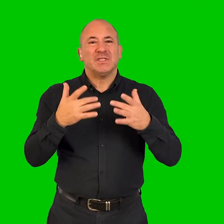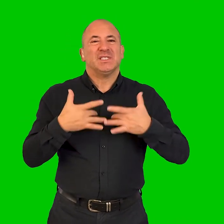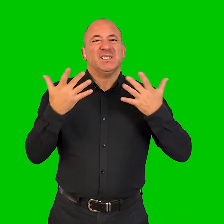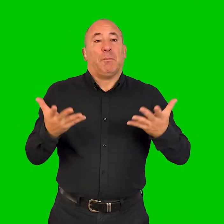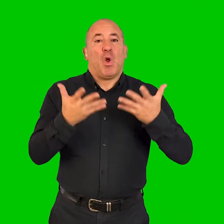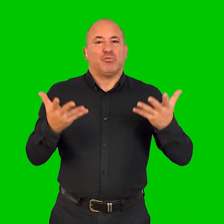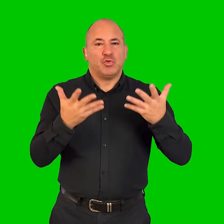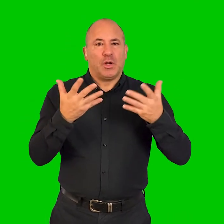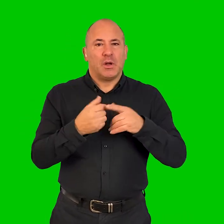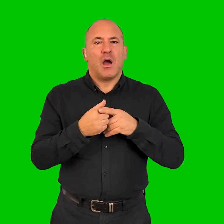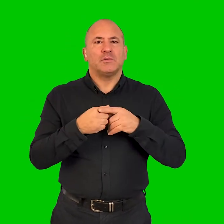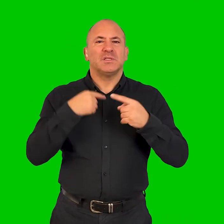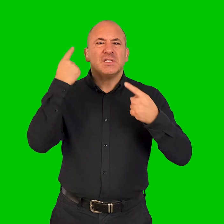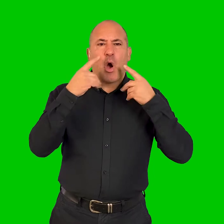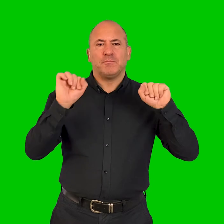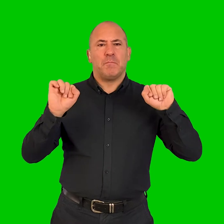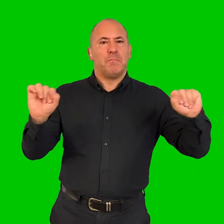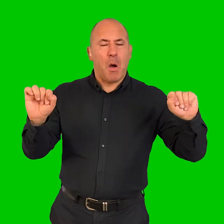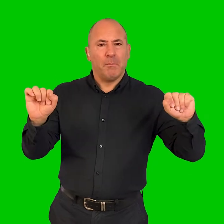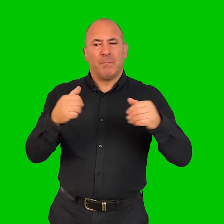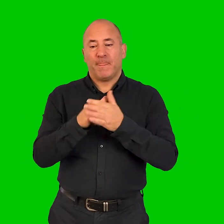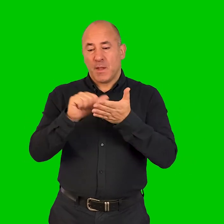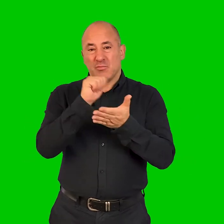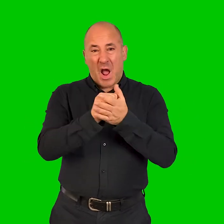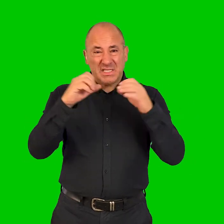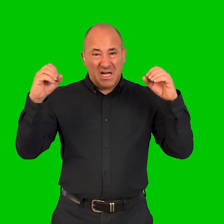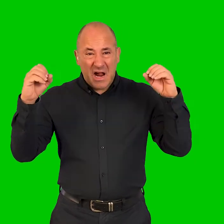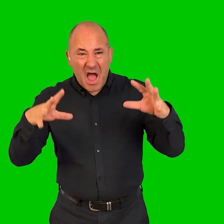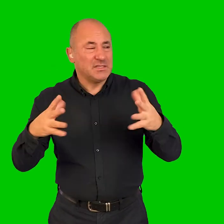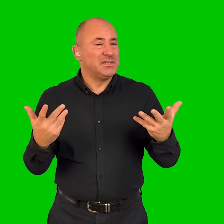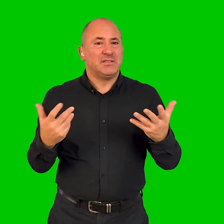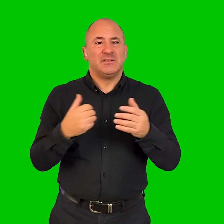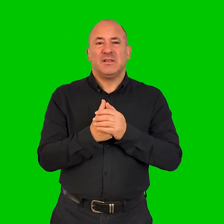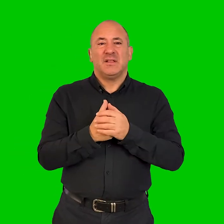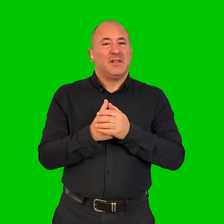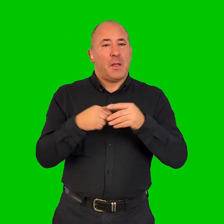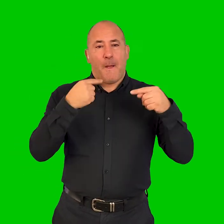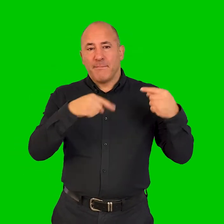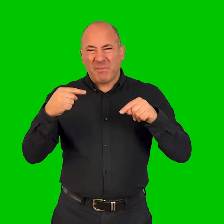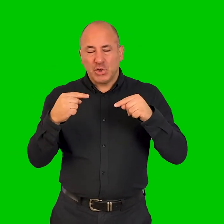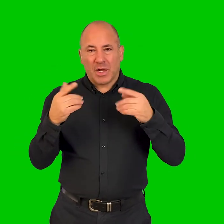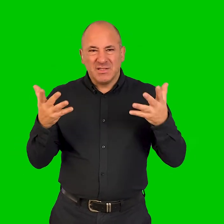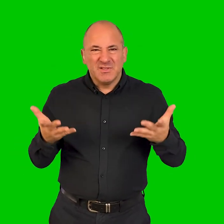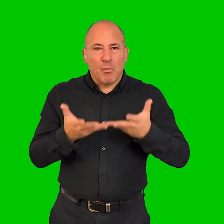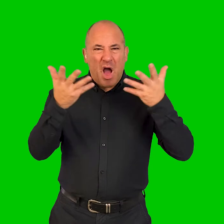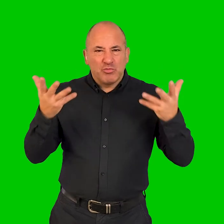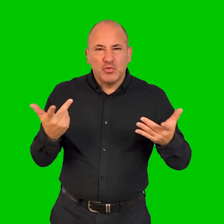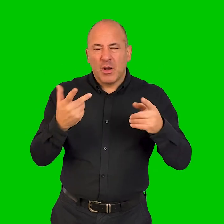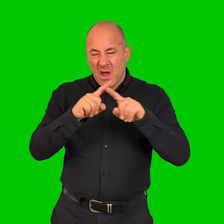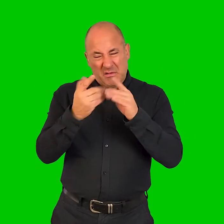related stuff around stimulation and, you know, soundproofed areas and using the correct